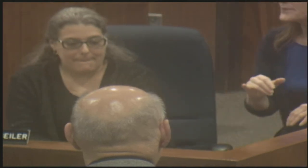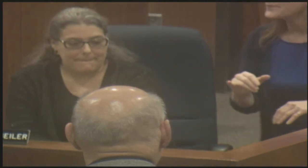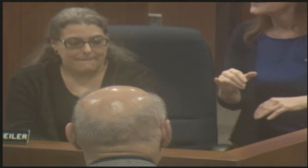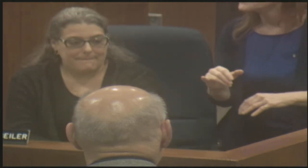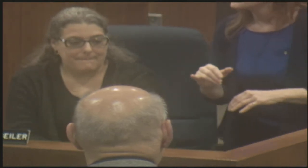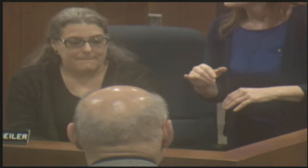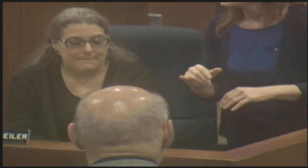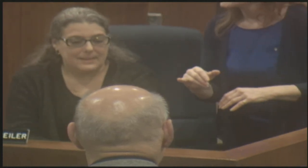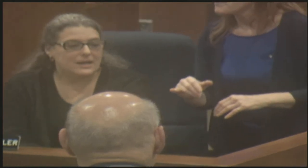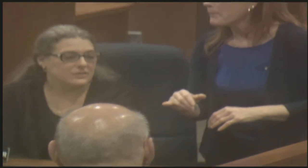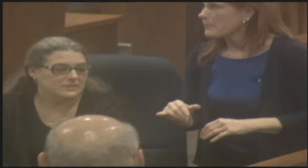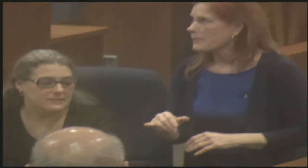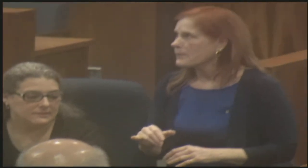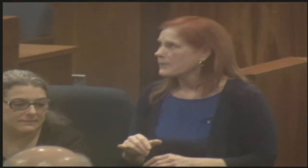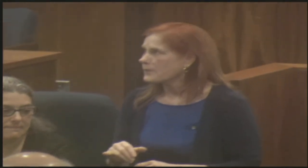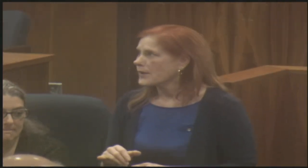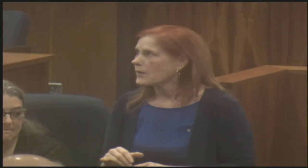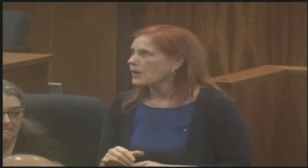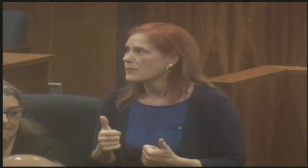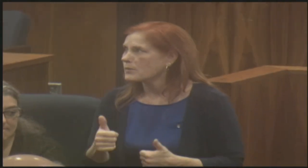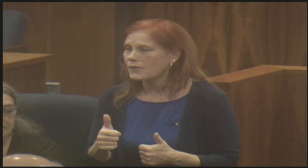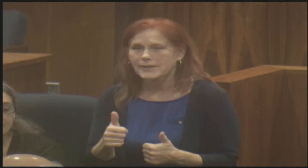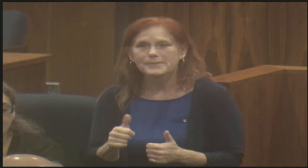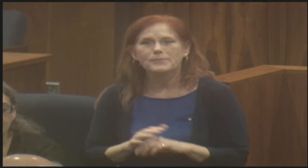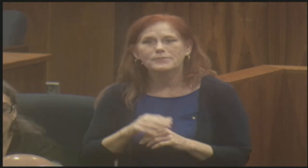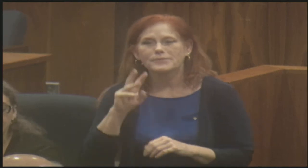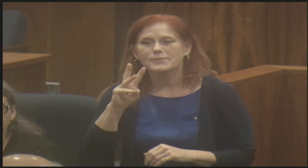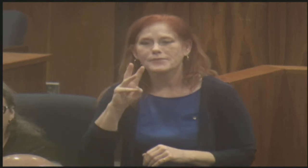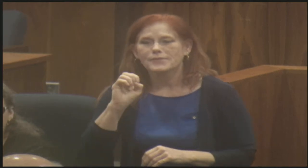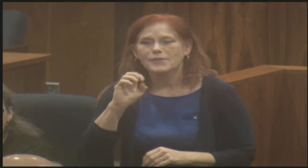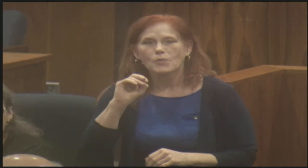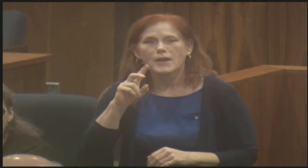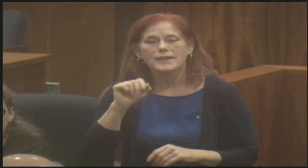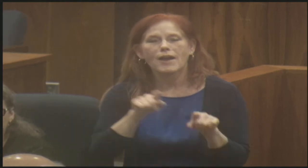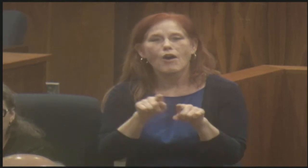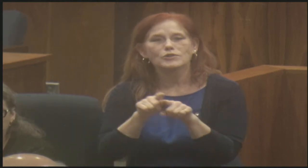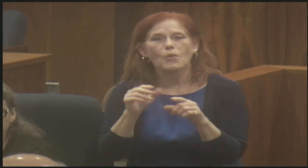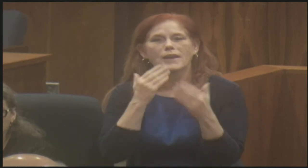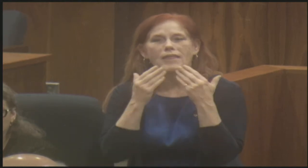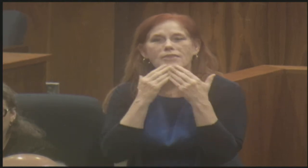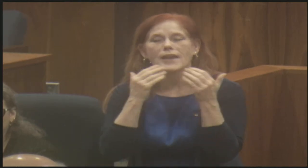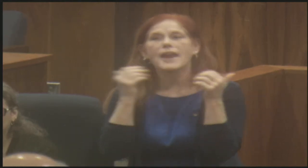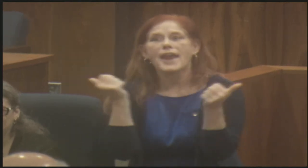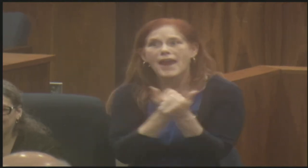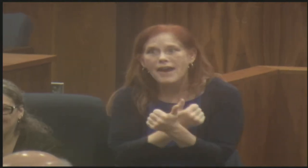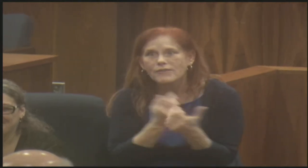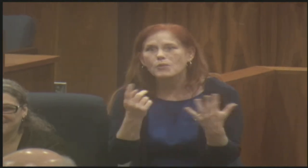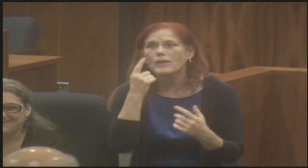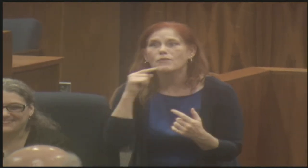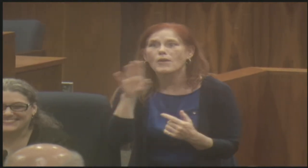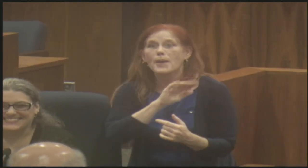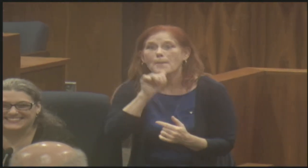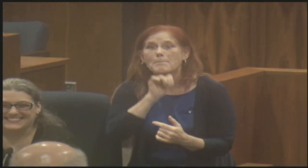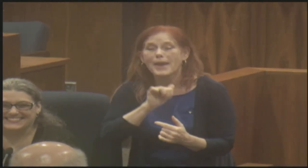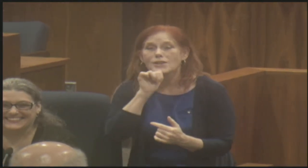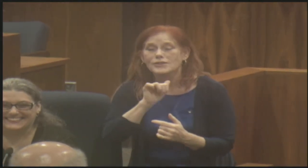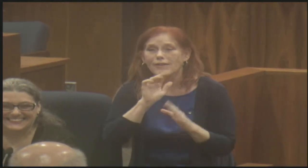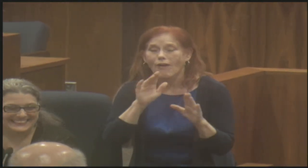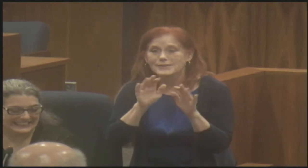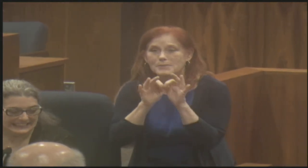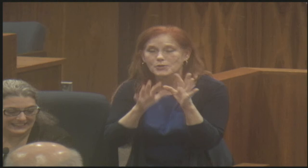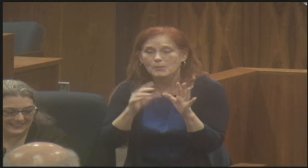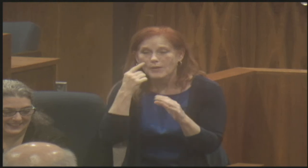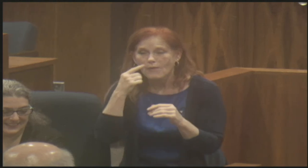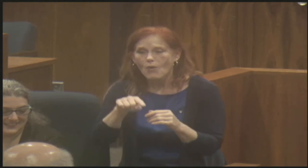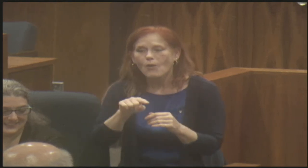oh, sorry. you me to wait? Yeah. Okay. There we go. Perfect. And I would also like to thank everybody for their patience and our rockstar interpreters